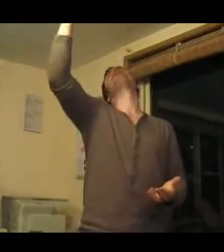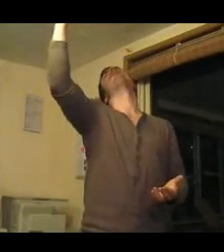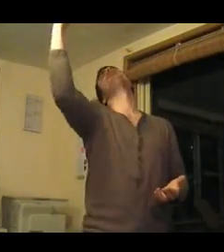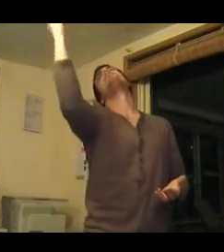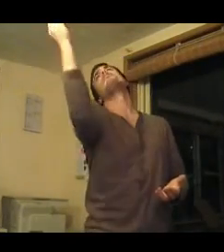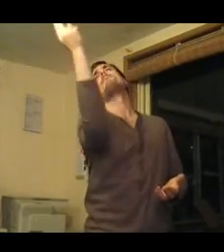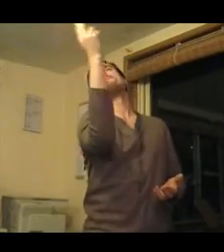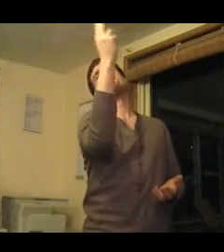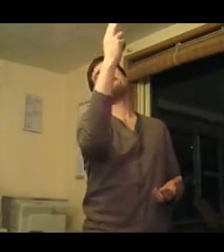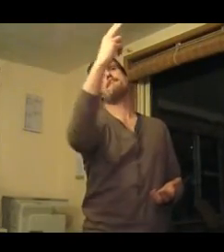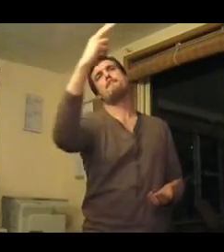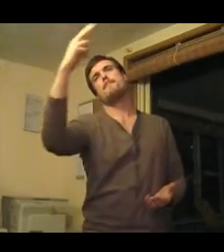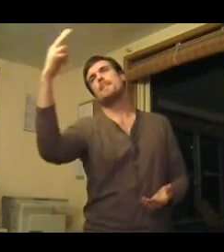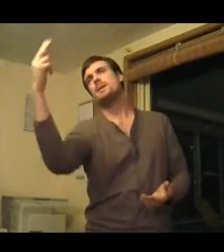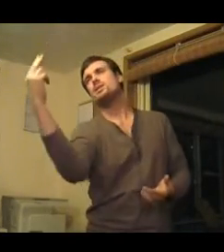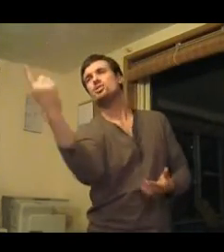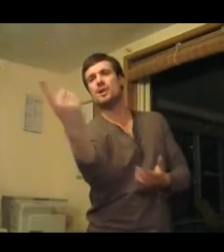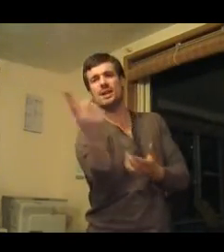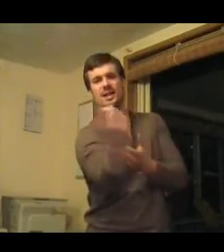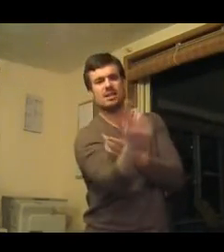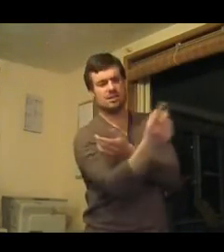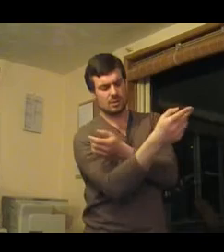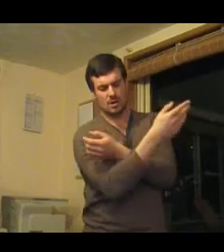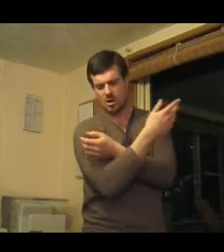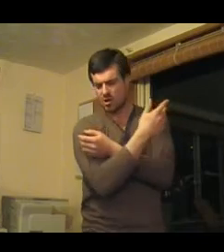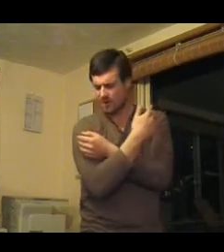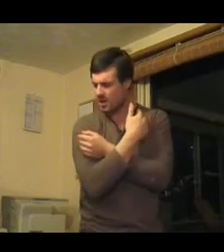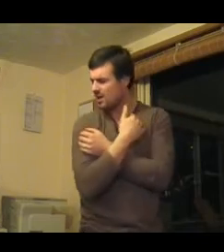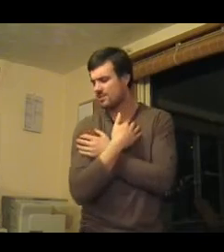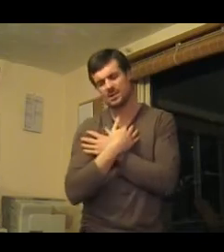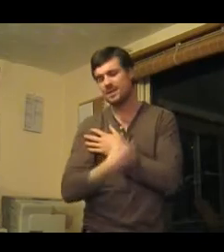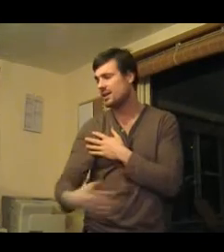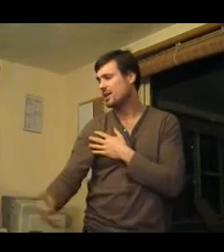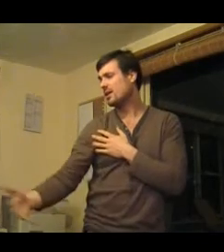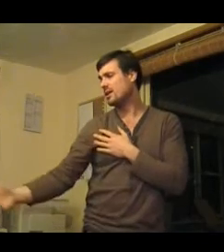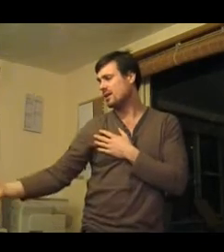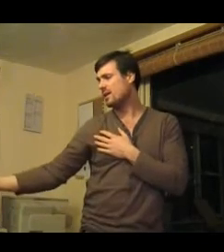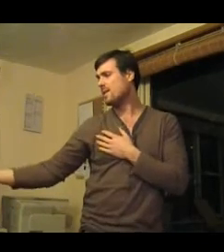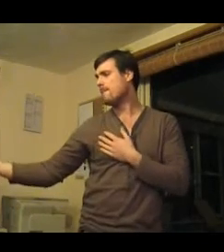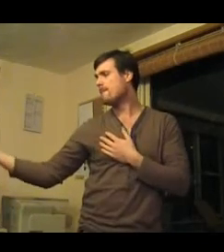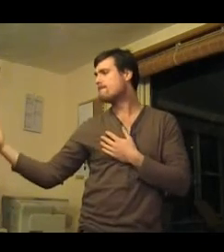From The Stars Straight Into Your Arms I